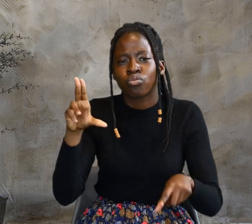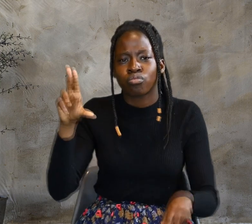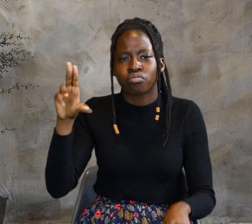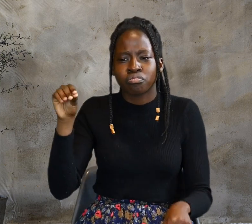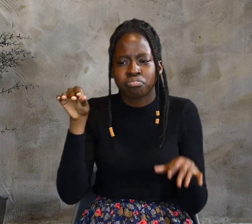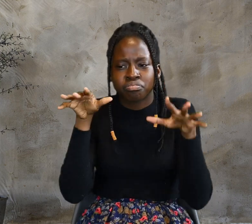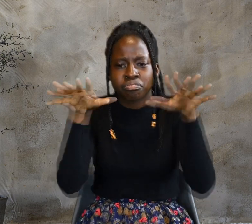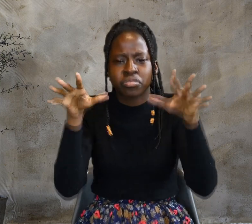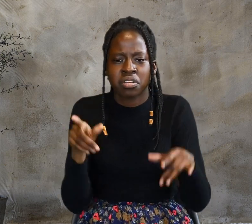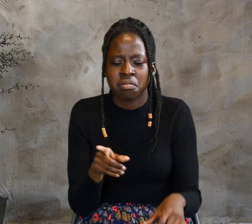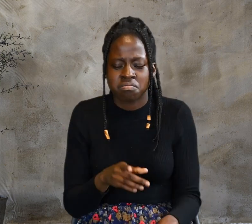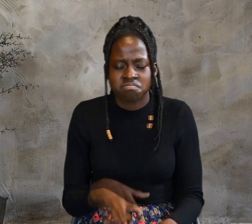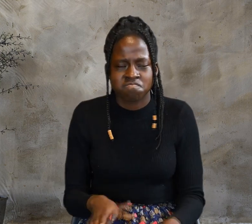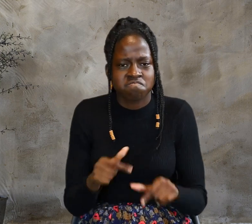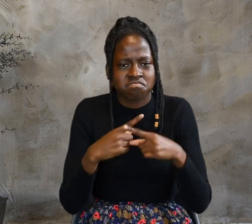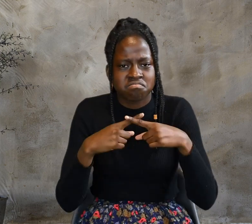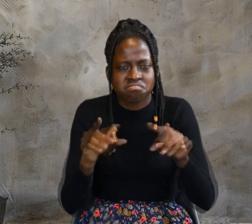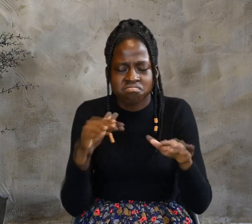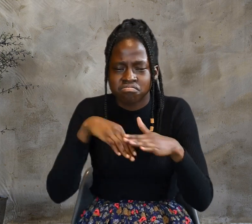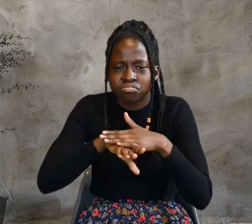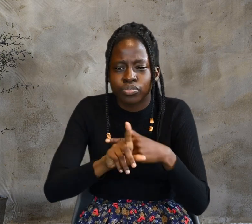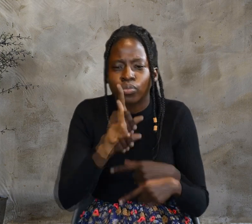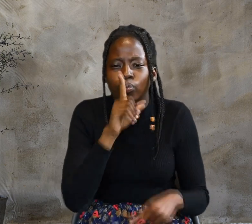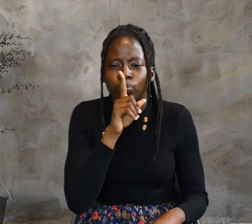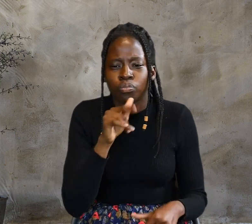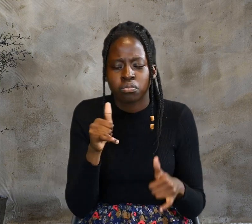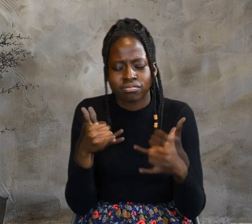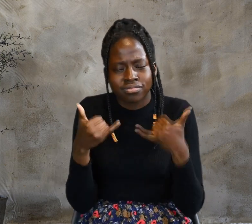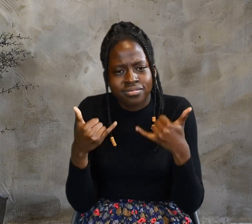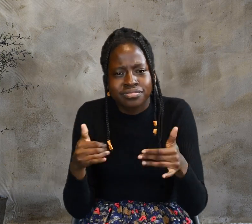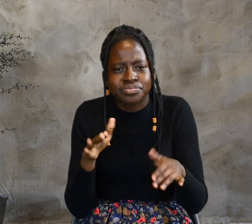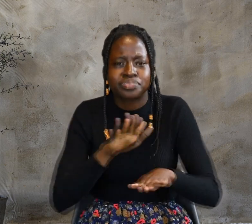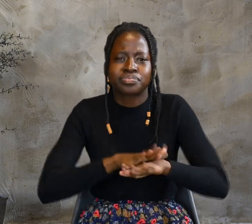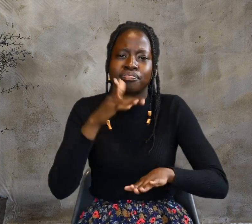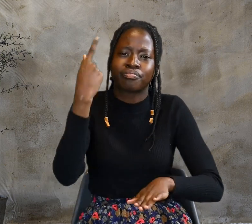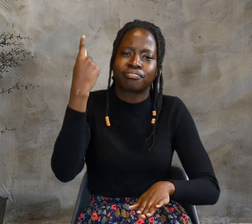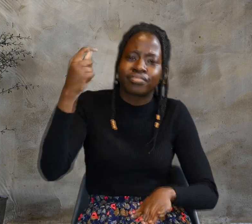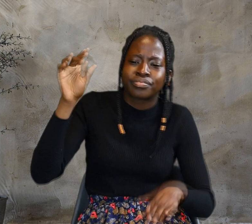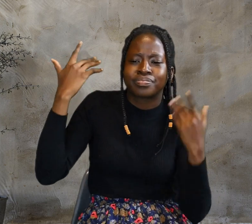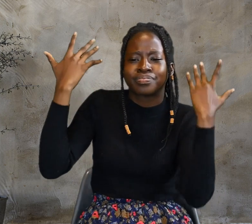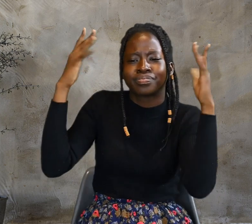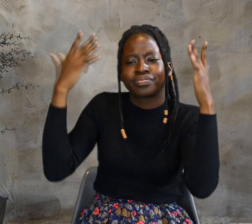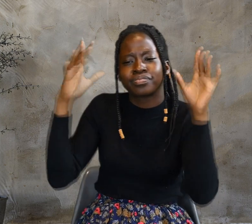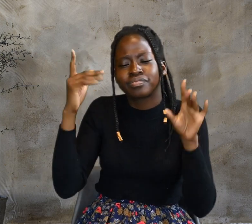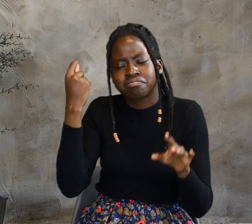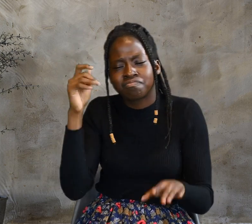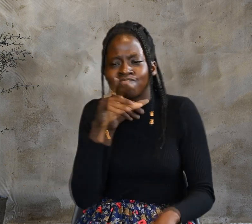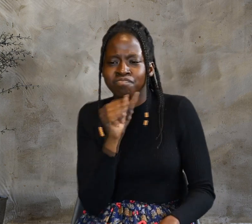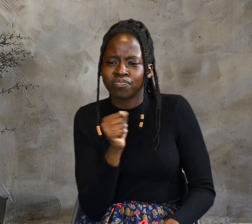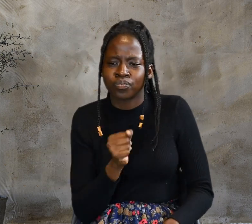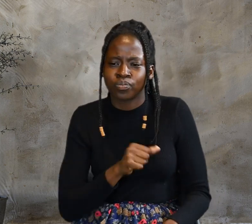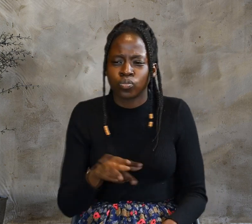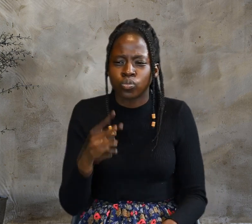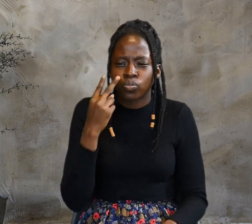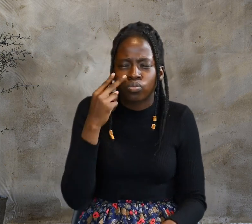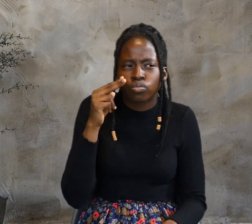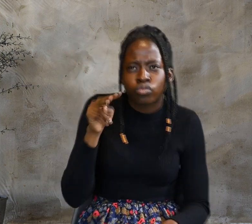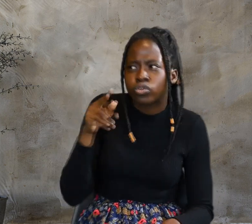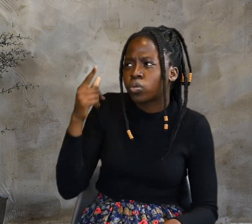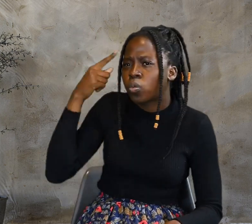Now, at the festival, the Jewish leaders were watching for Jesus and asking, Where